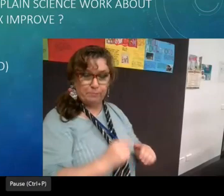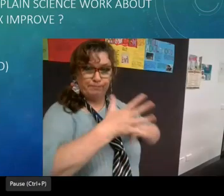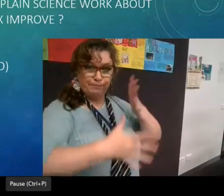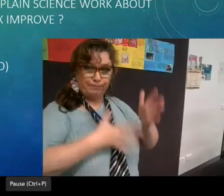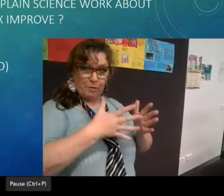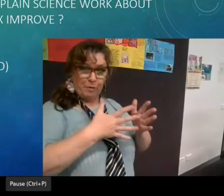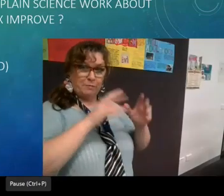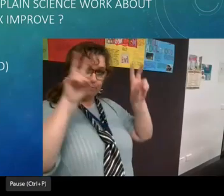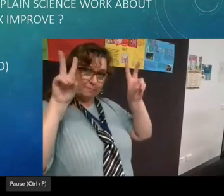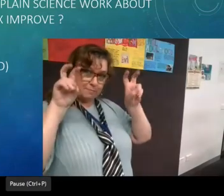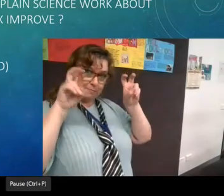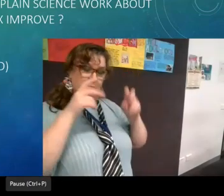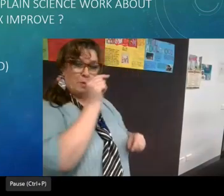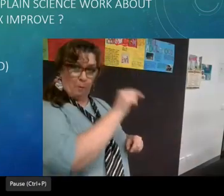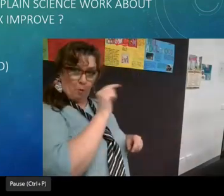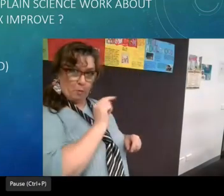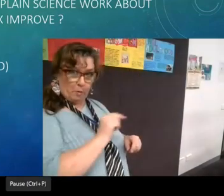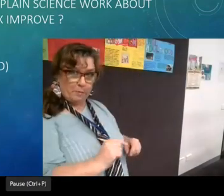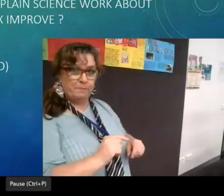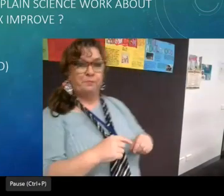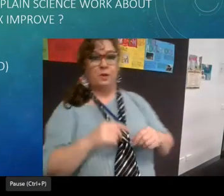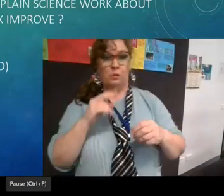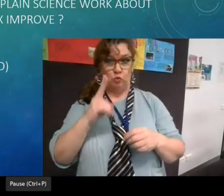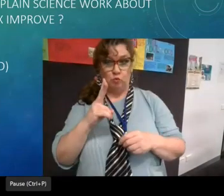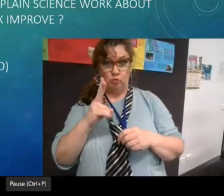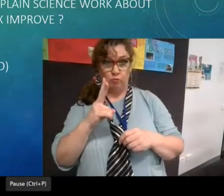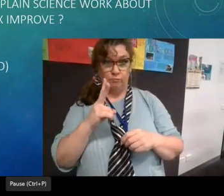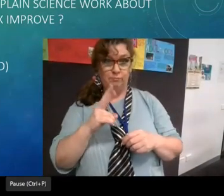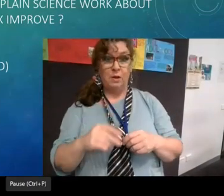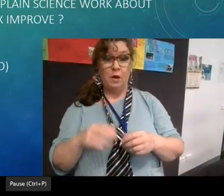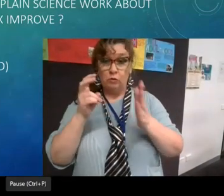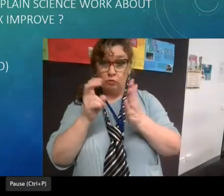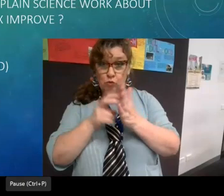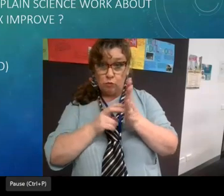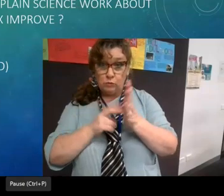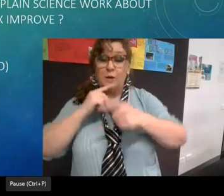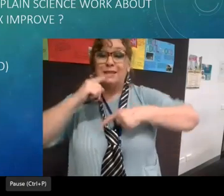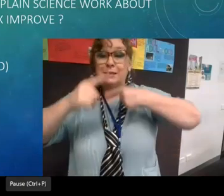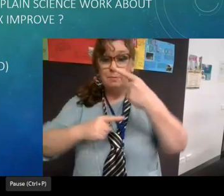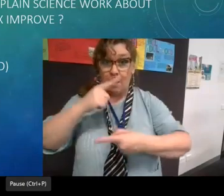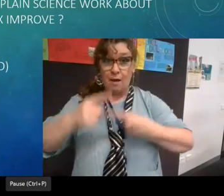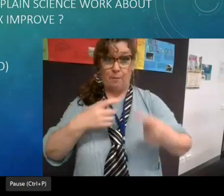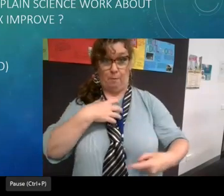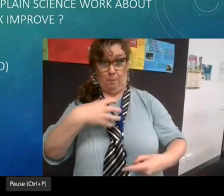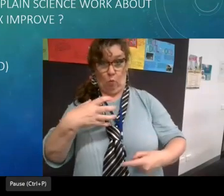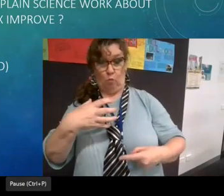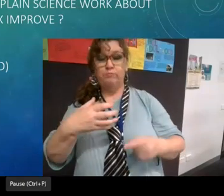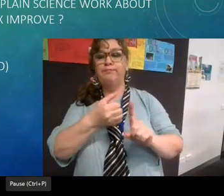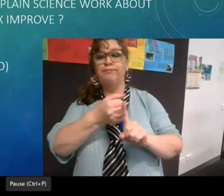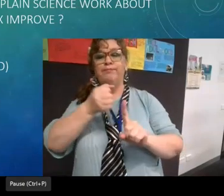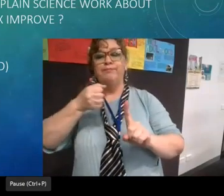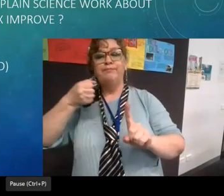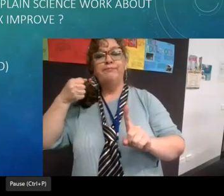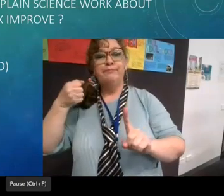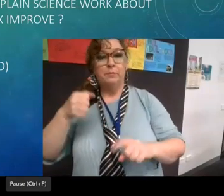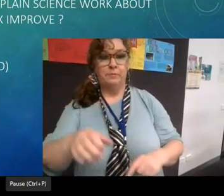to your categories and sign the headings and then two let your notes you could explain